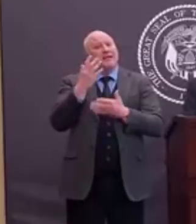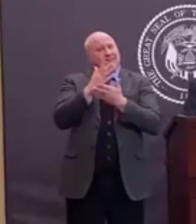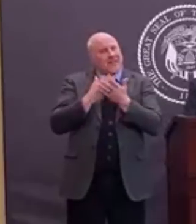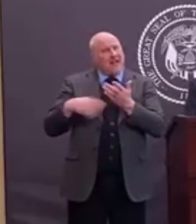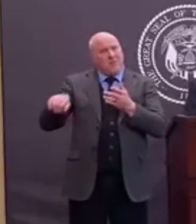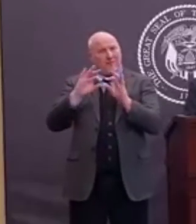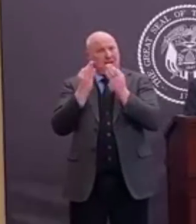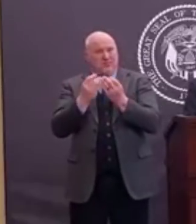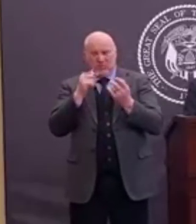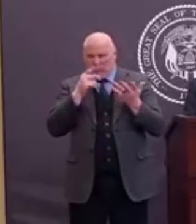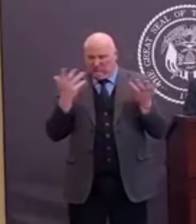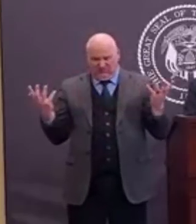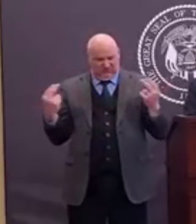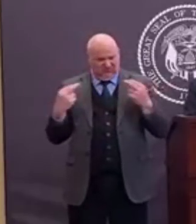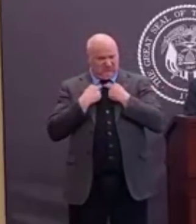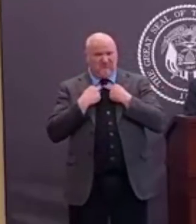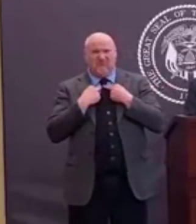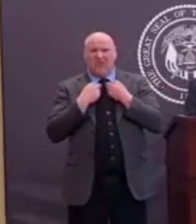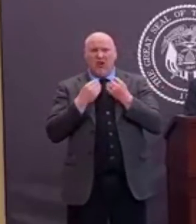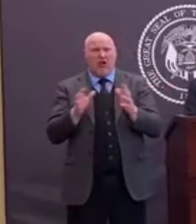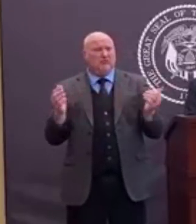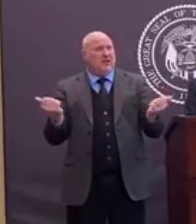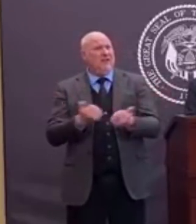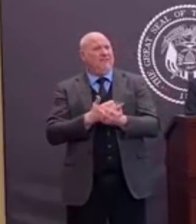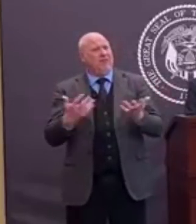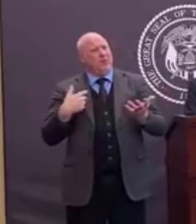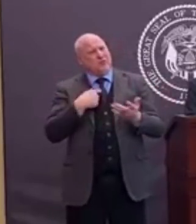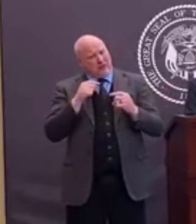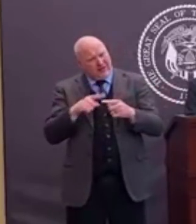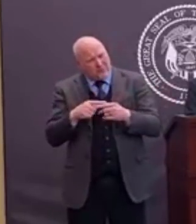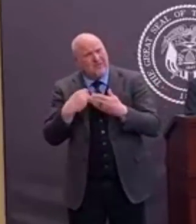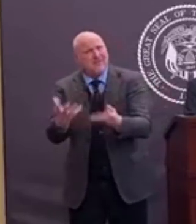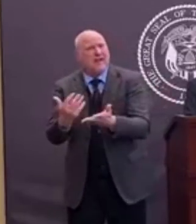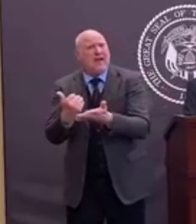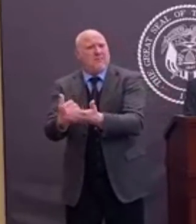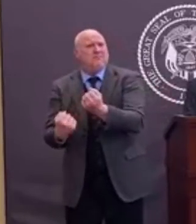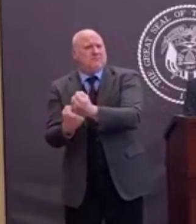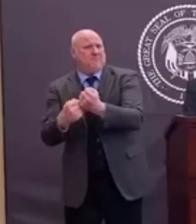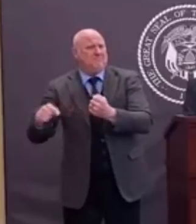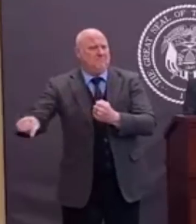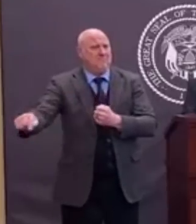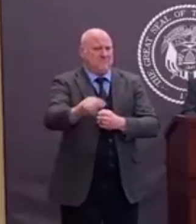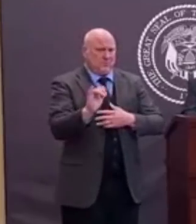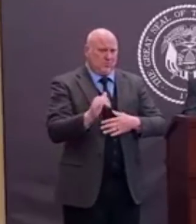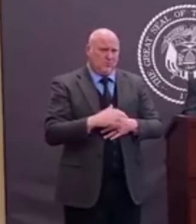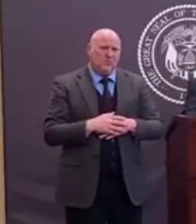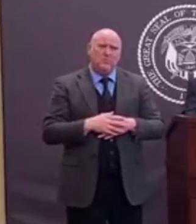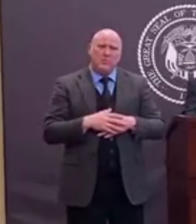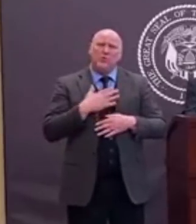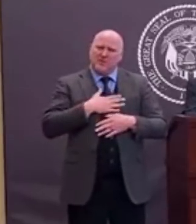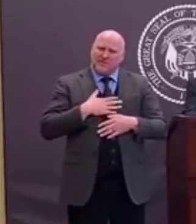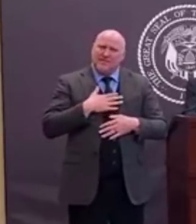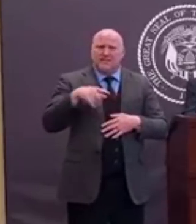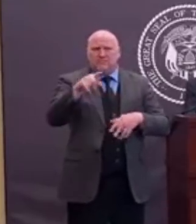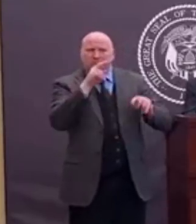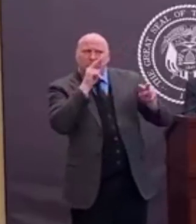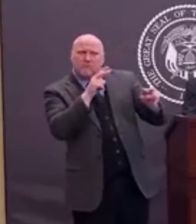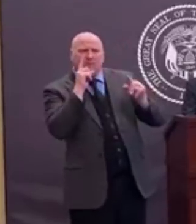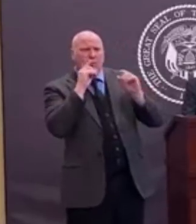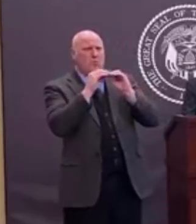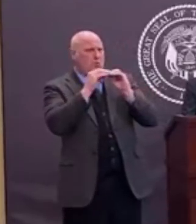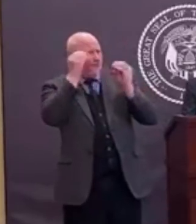forms. So, again, stay tuned for that, but that's something that's going to be on the docket, and we'll probably be coming into a special session